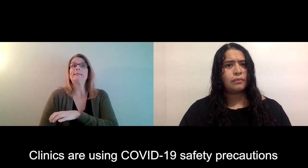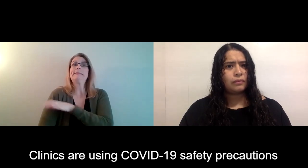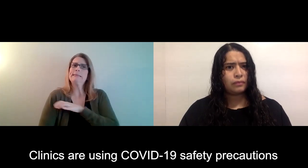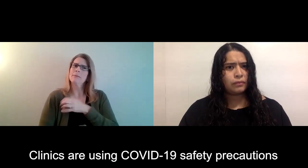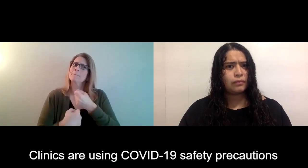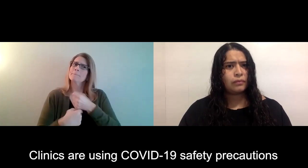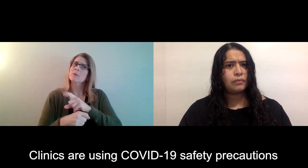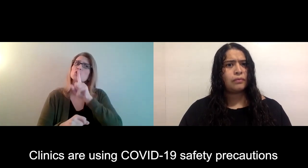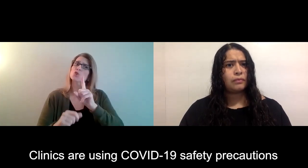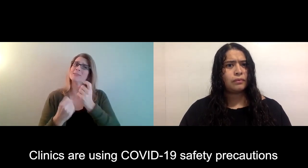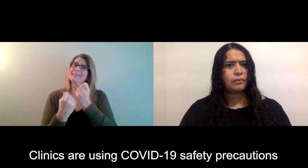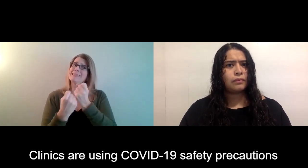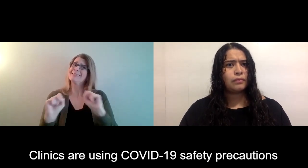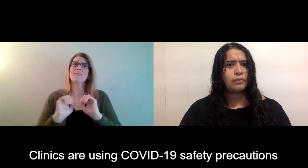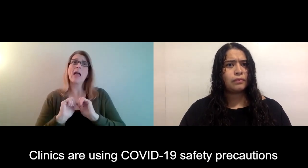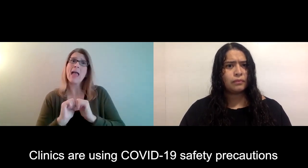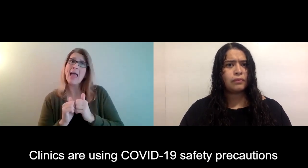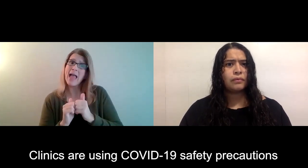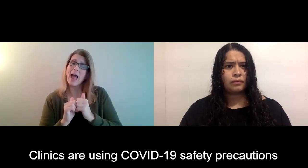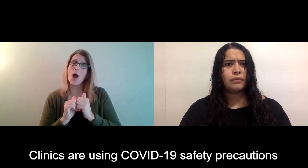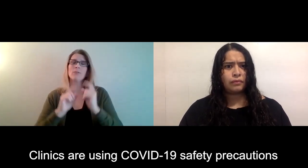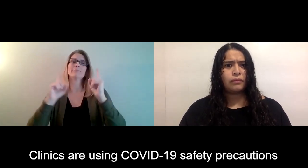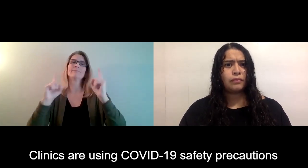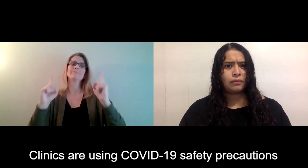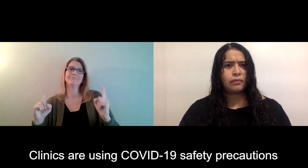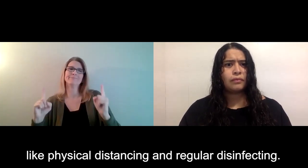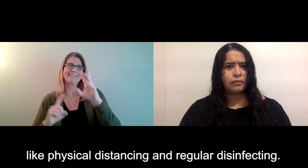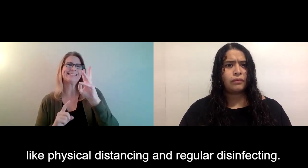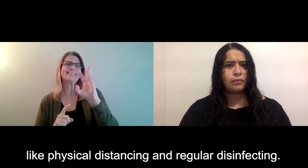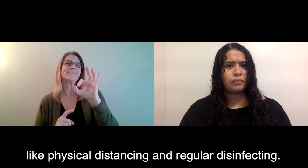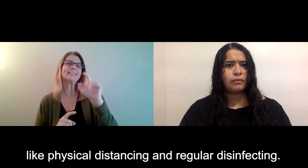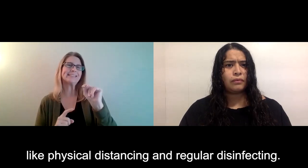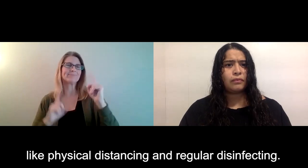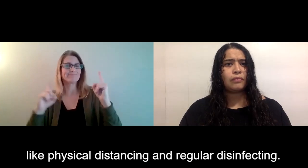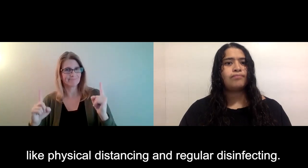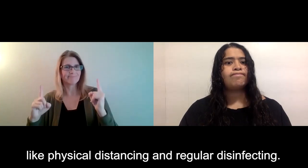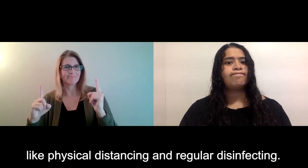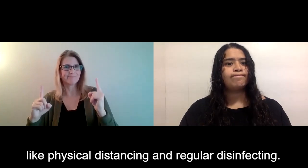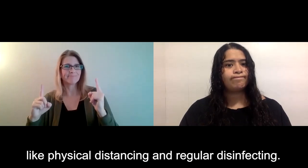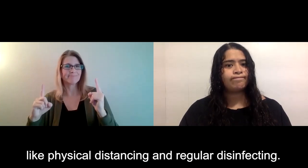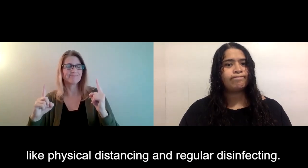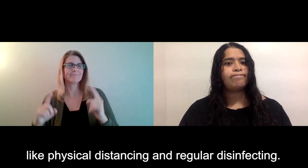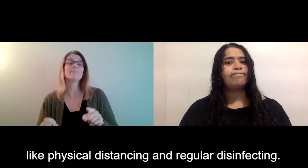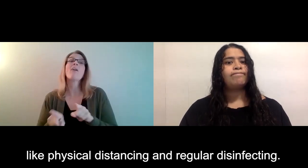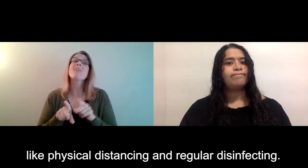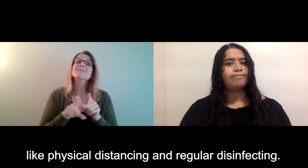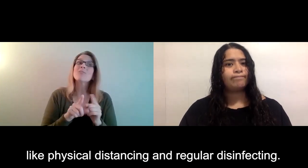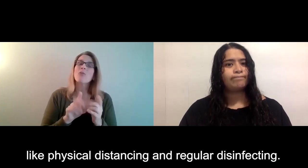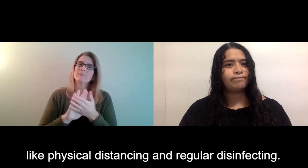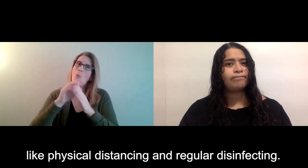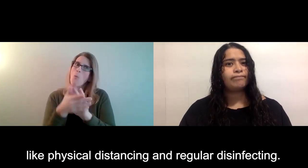clinics are using COVID-19 safety precautions like physical distancing and regular